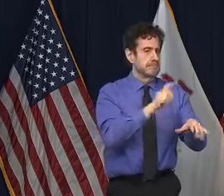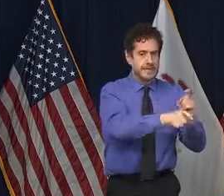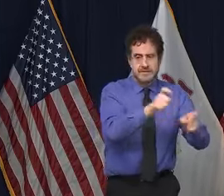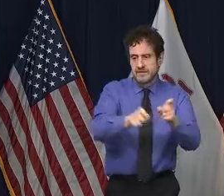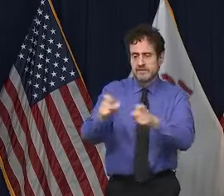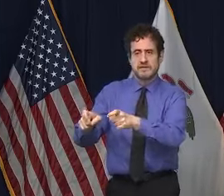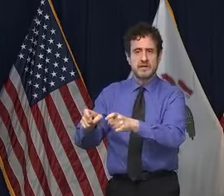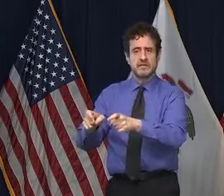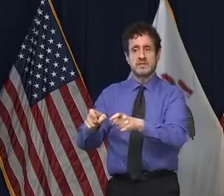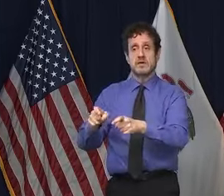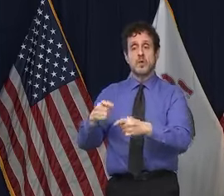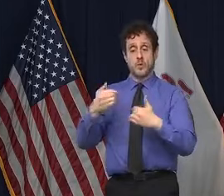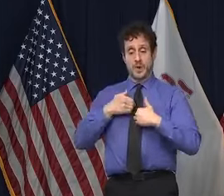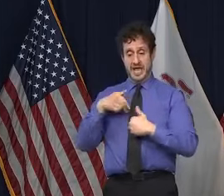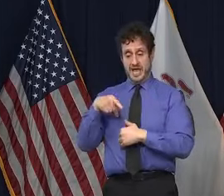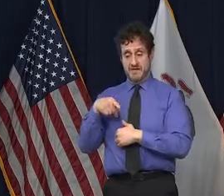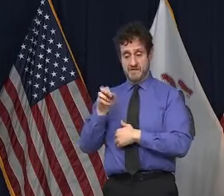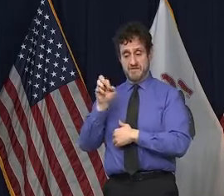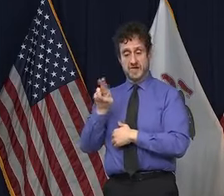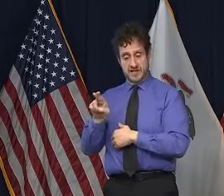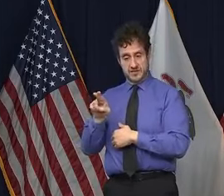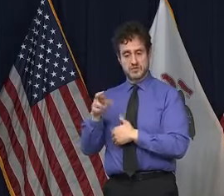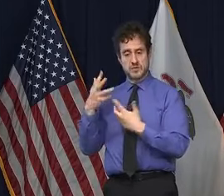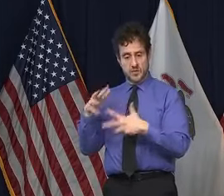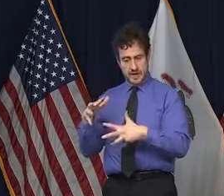happens if Moderna gets approved by the FDA first?